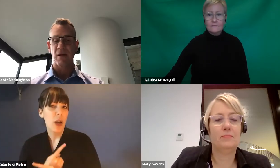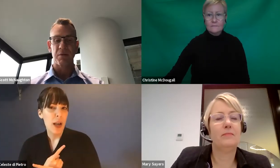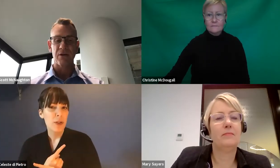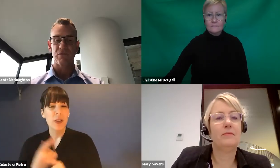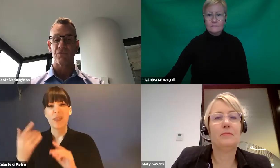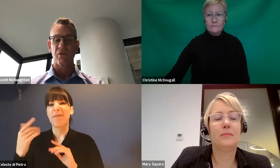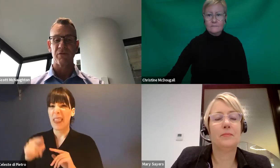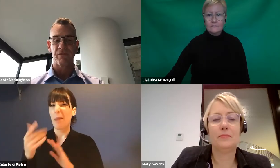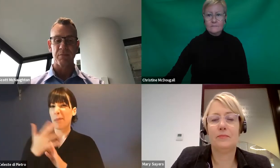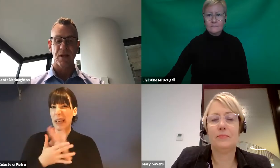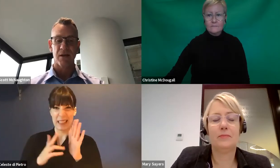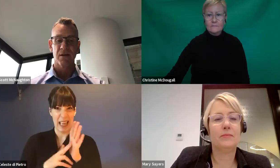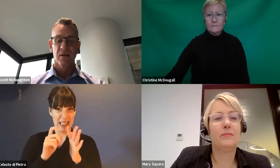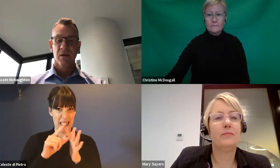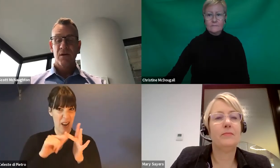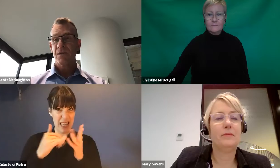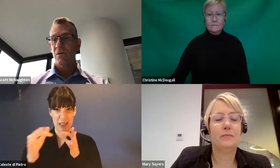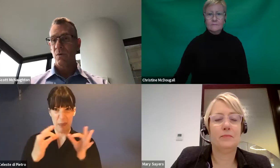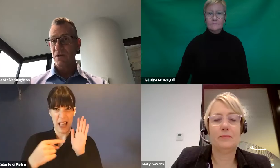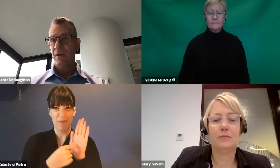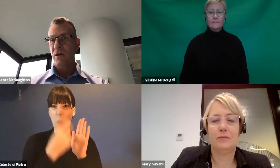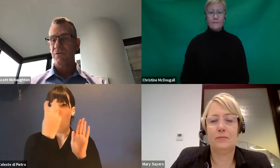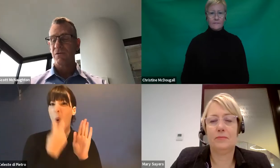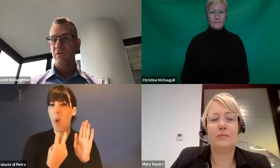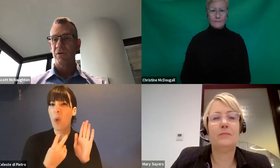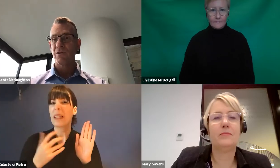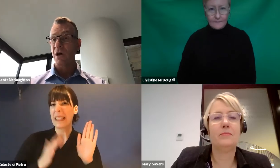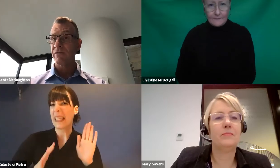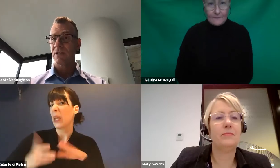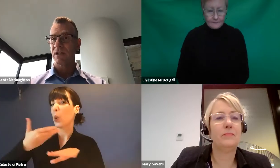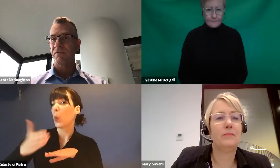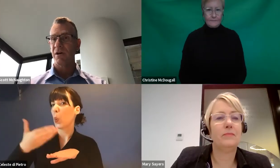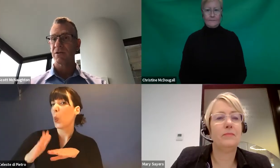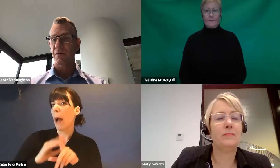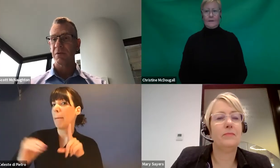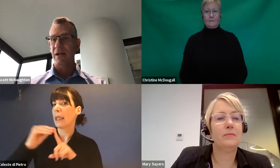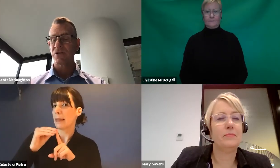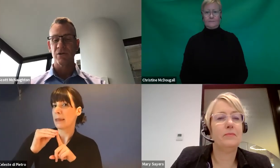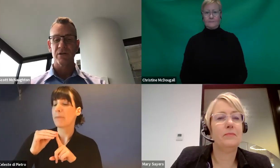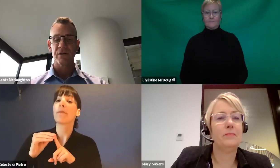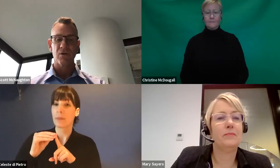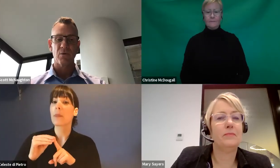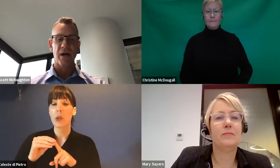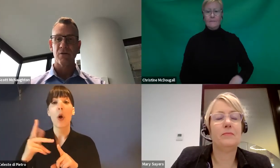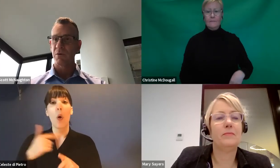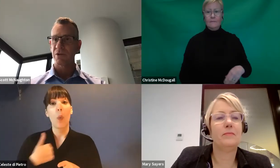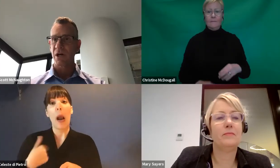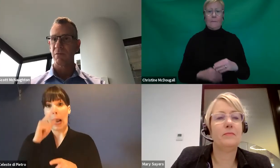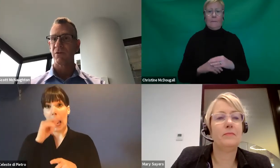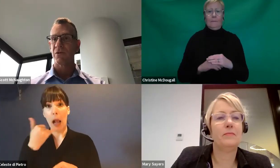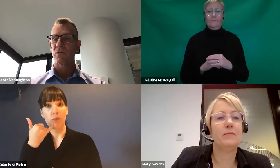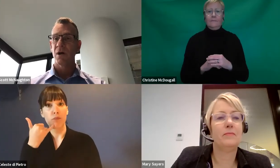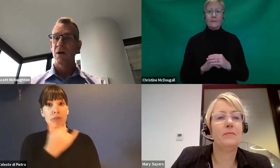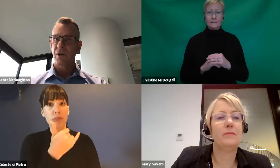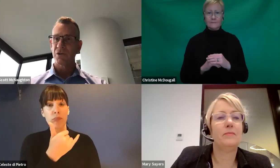change of their plan or full review of their plan. So we're doing those full reviews over the telephone. So the planners or local area coordinator will book a